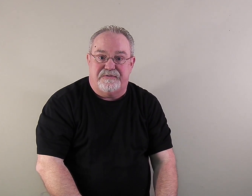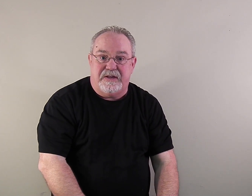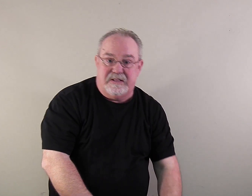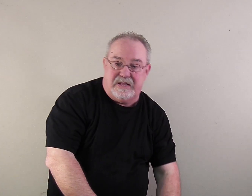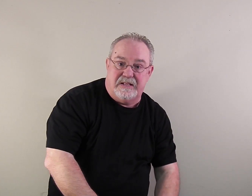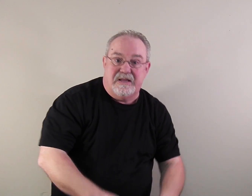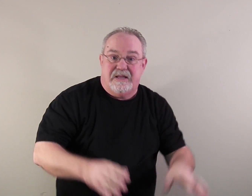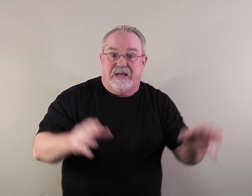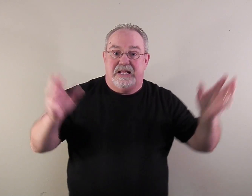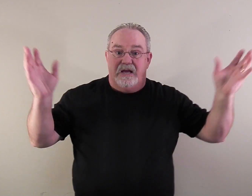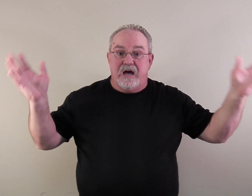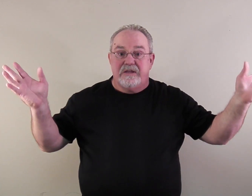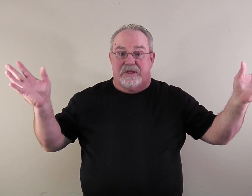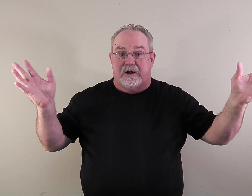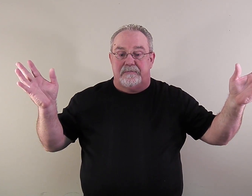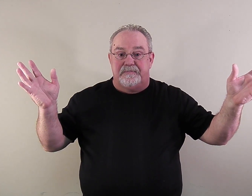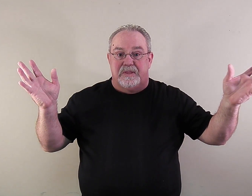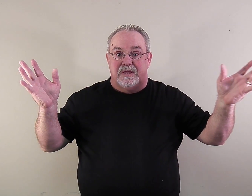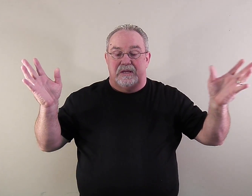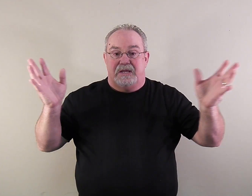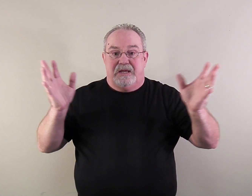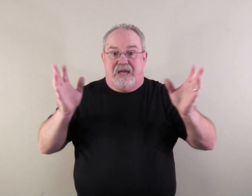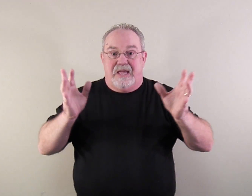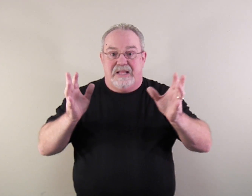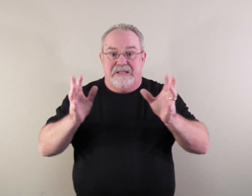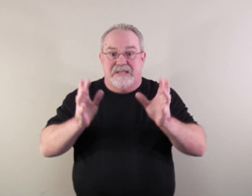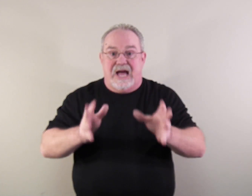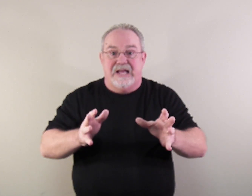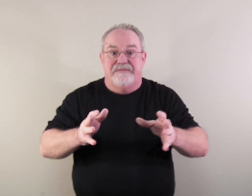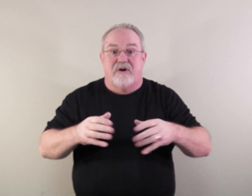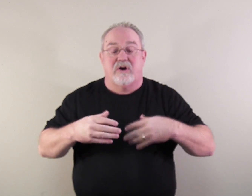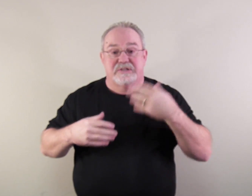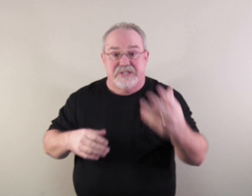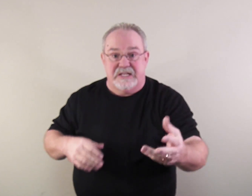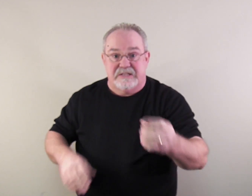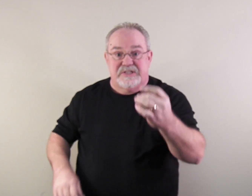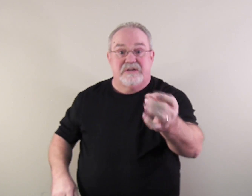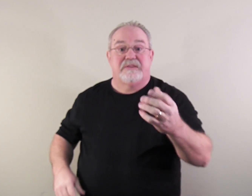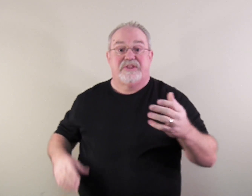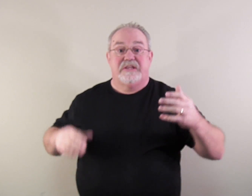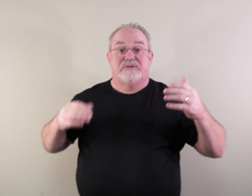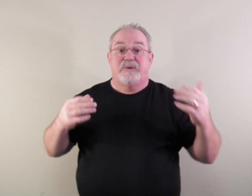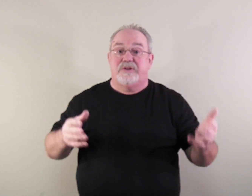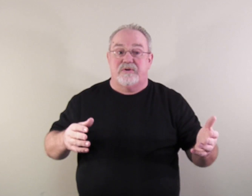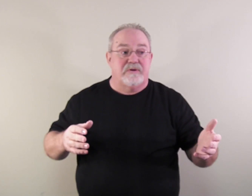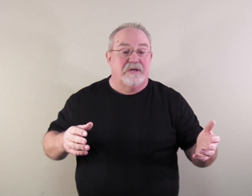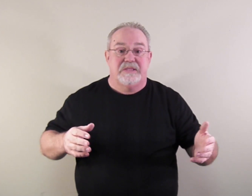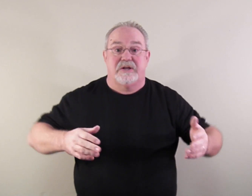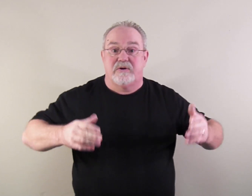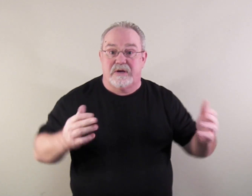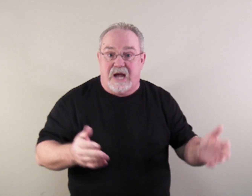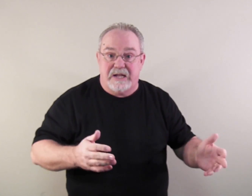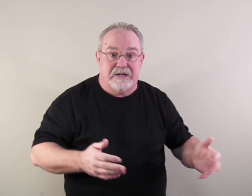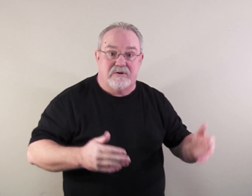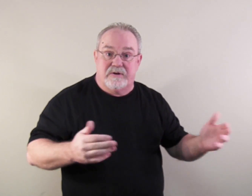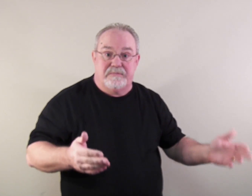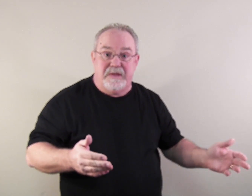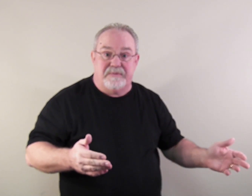feet. And he hung there, and he died for our sin. Sin are the things that we do that hurt God and hurt other people.